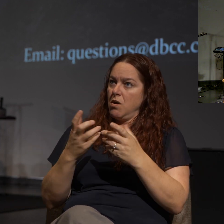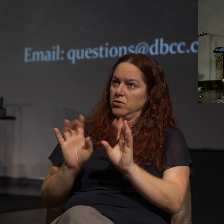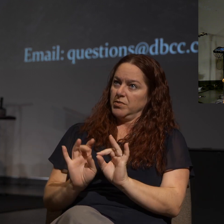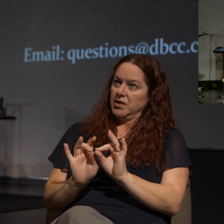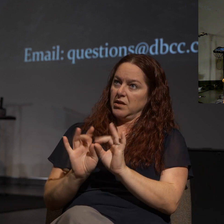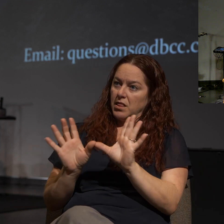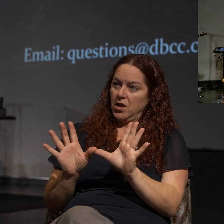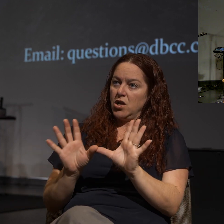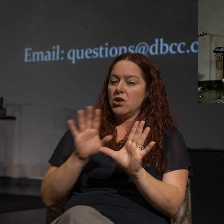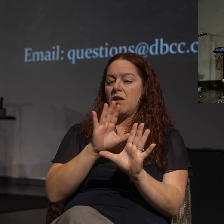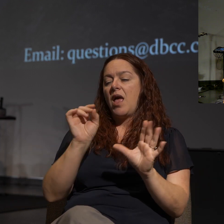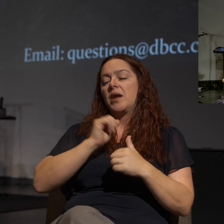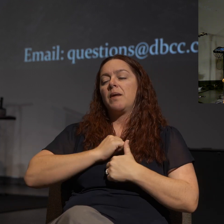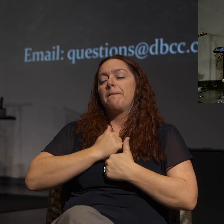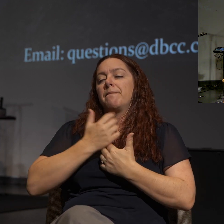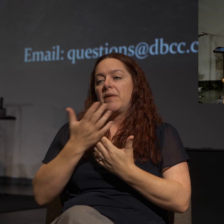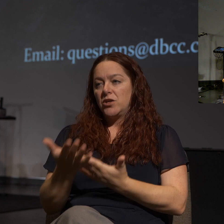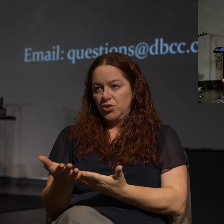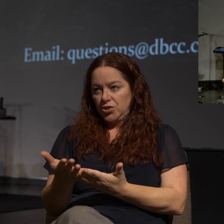compassion.